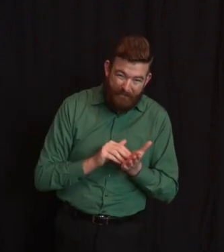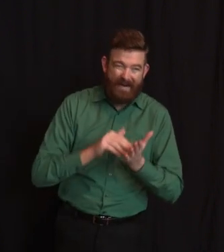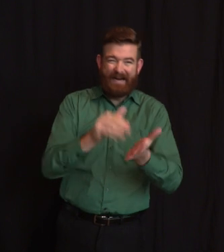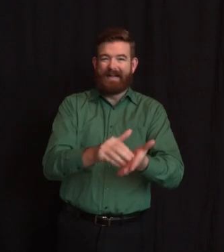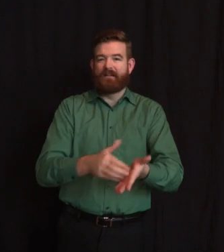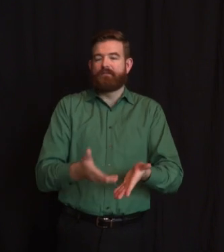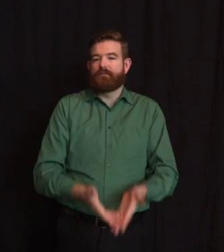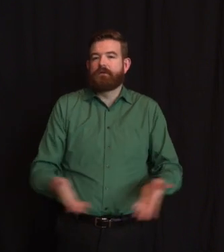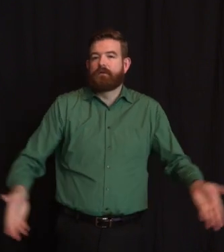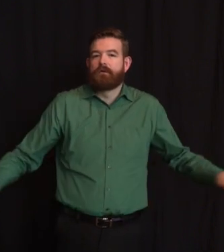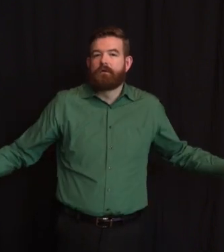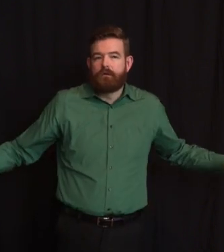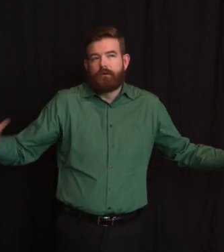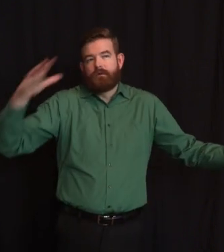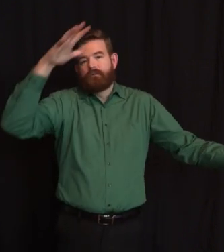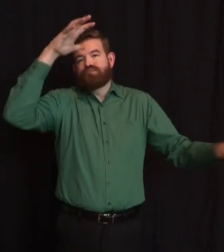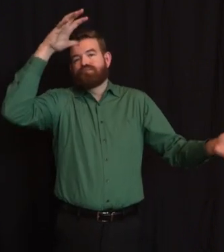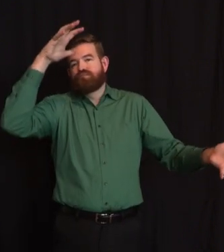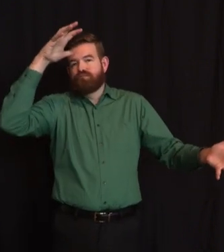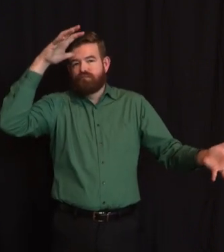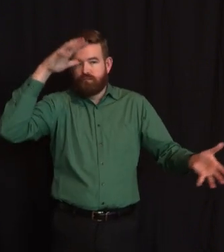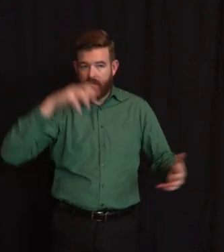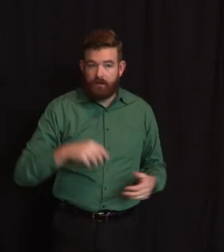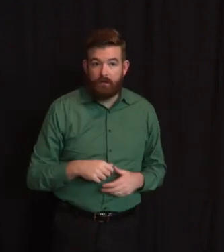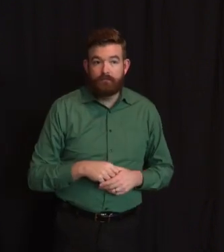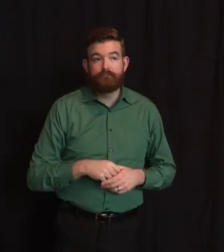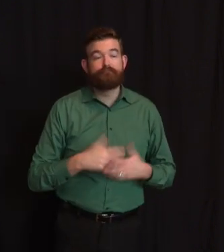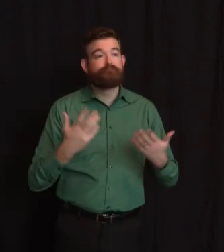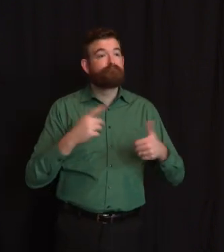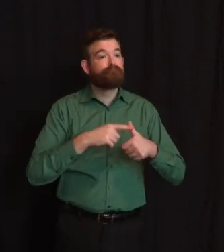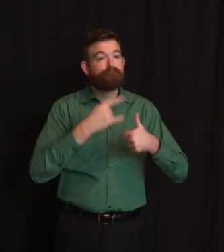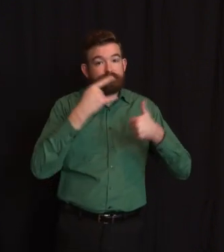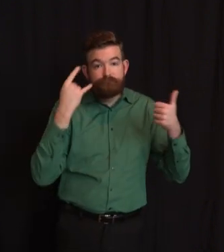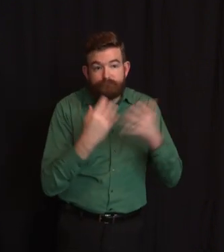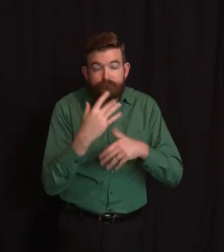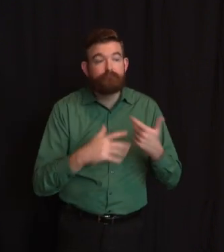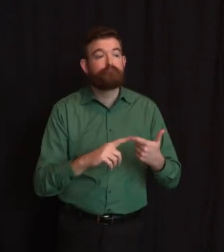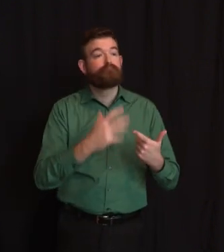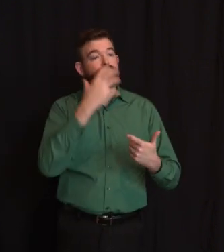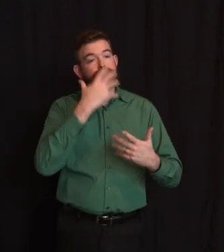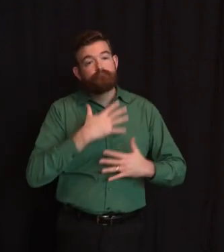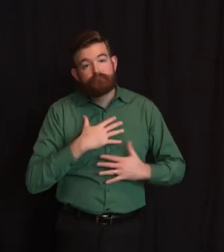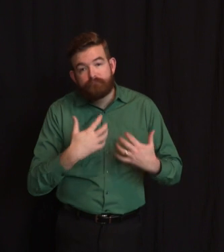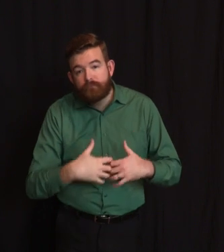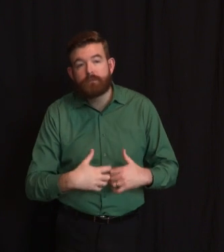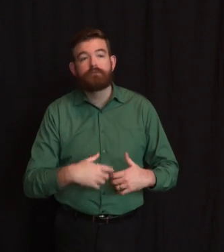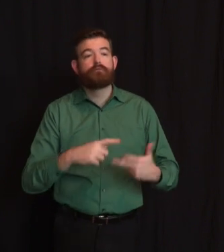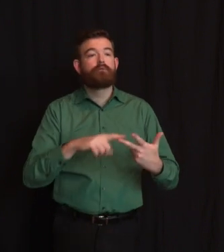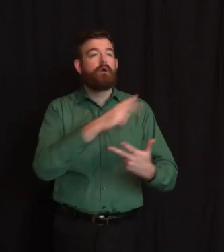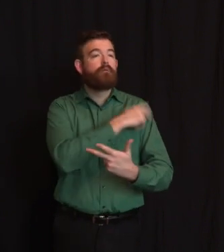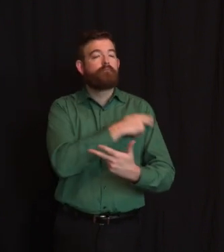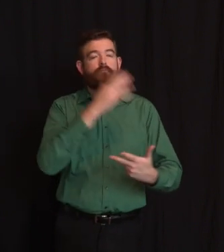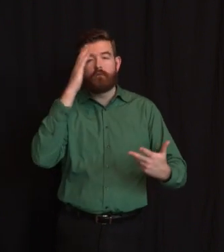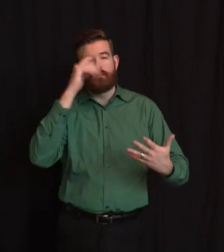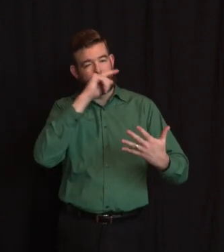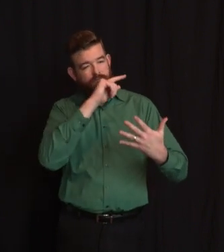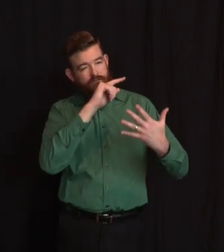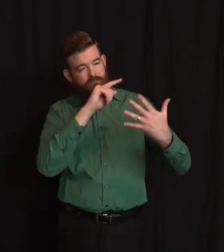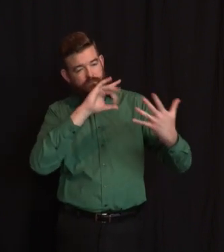hospital beds, thermometers, but mostly in the PPE world. With regards to the two FEMA-supported sites, the one in